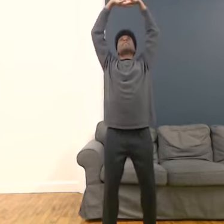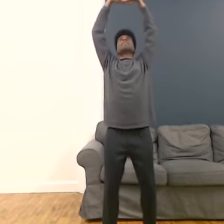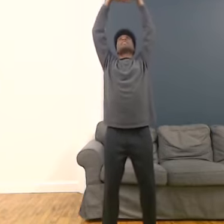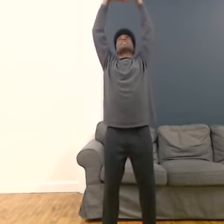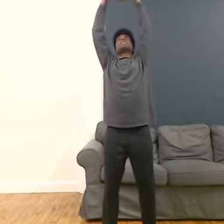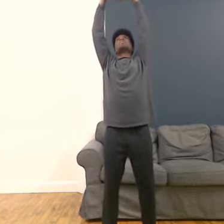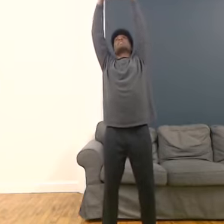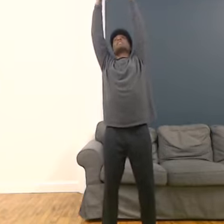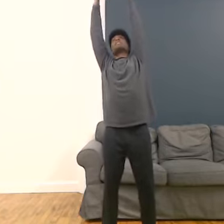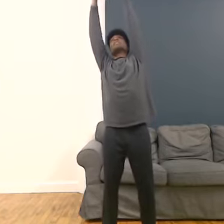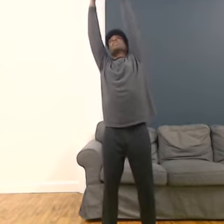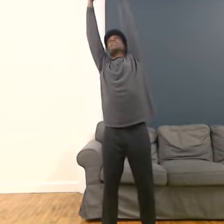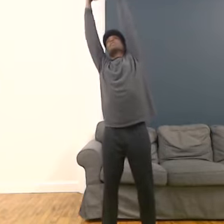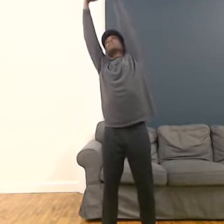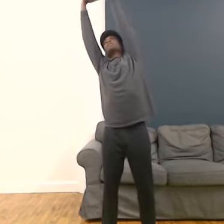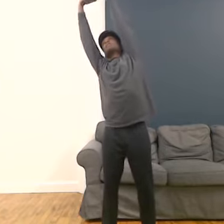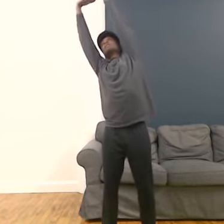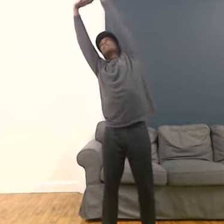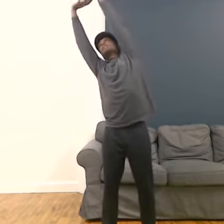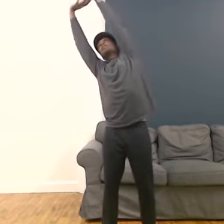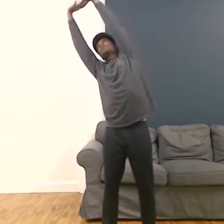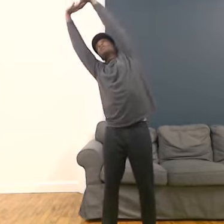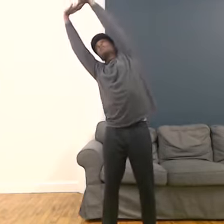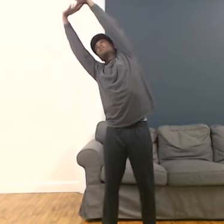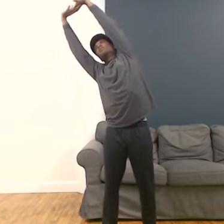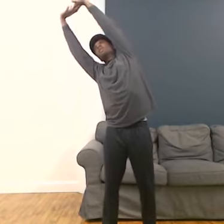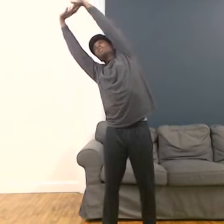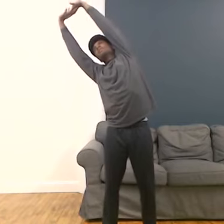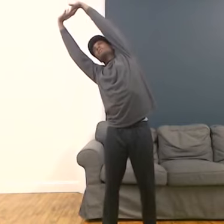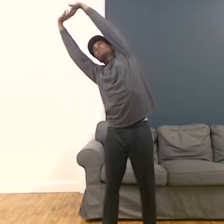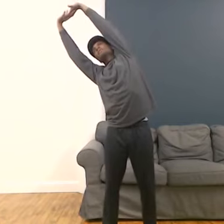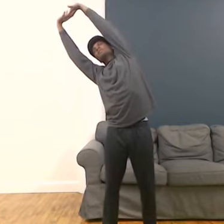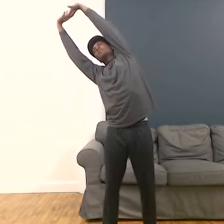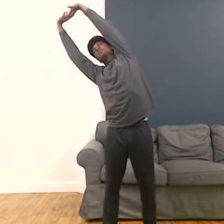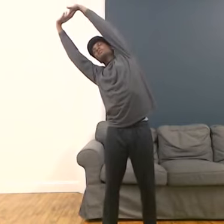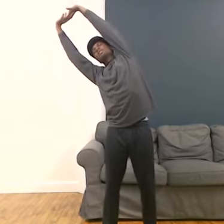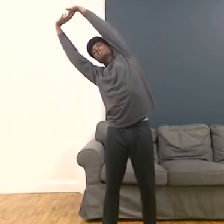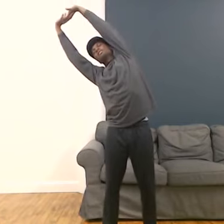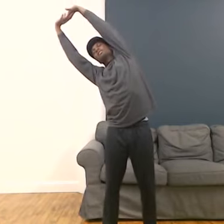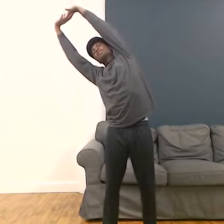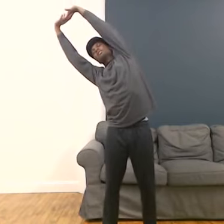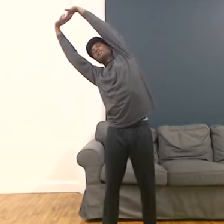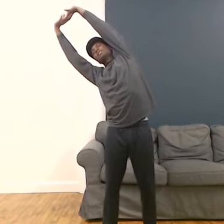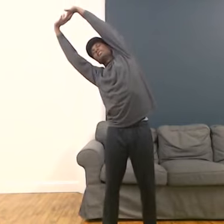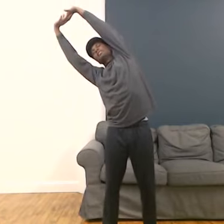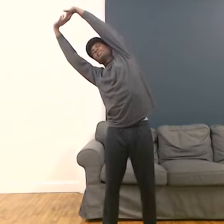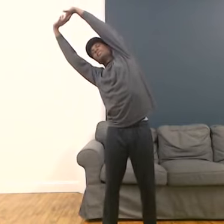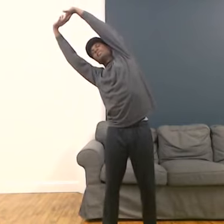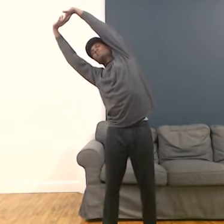Exhale. out. Step to left. Feel the stretch on the right side of the body.